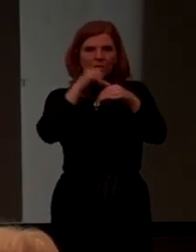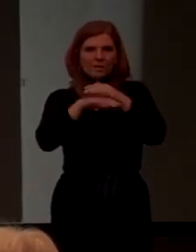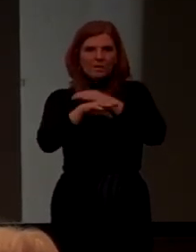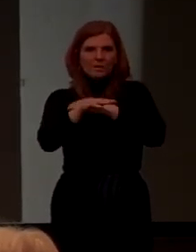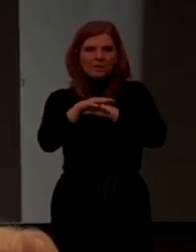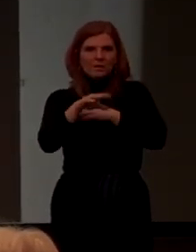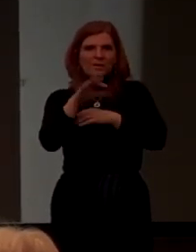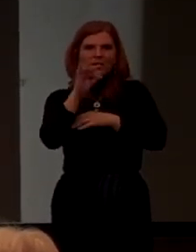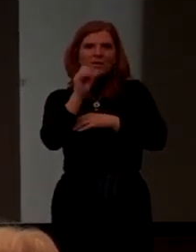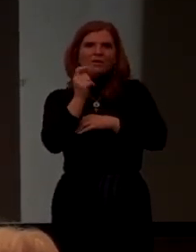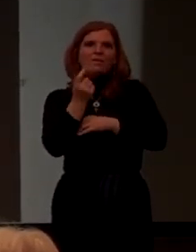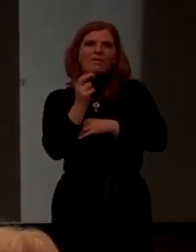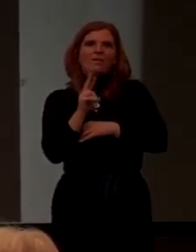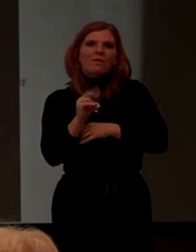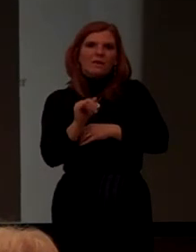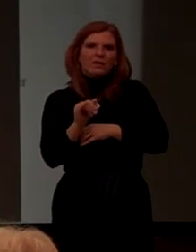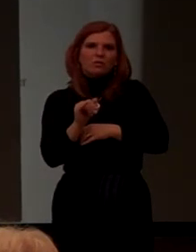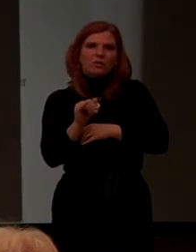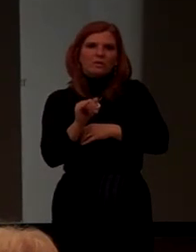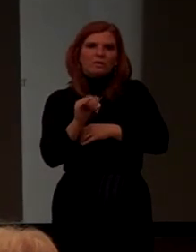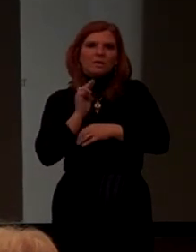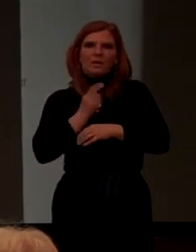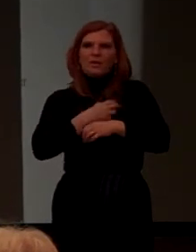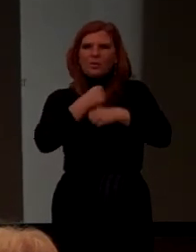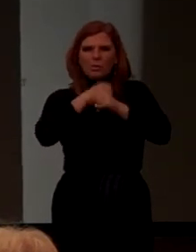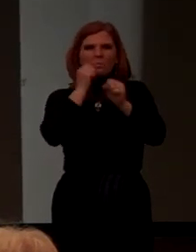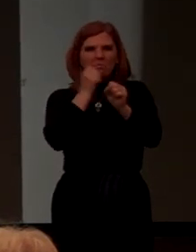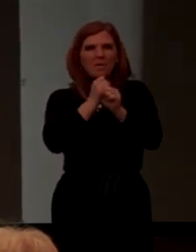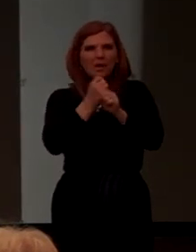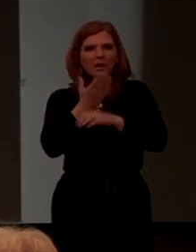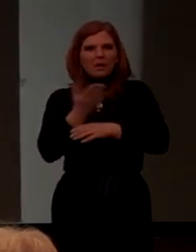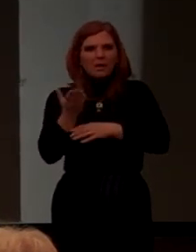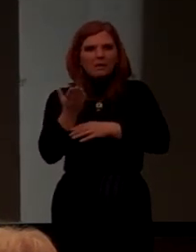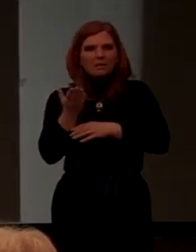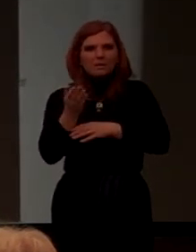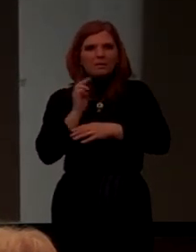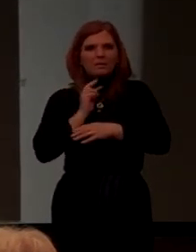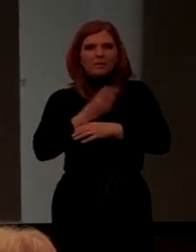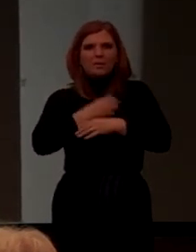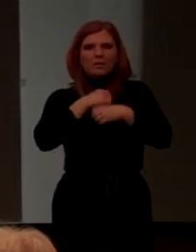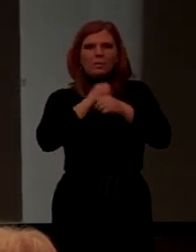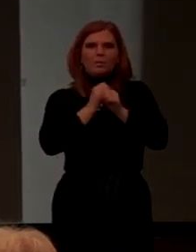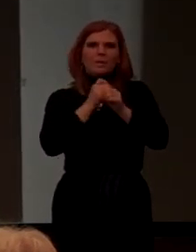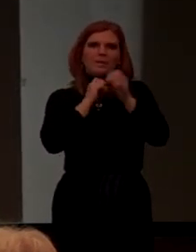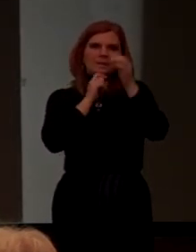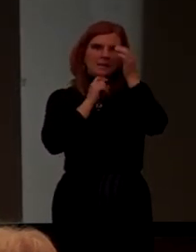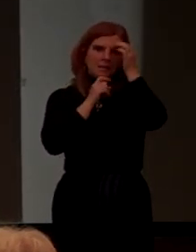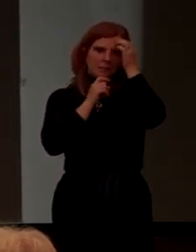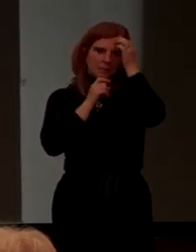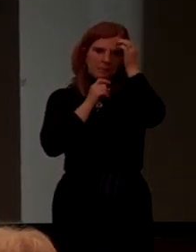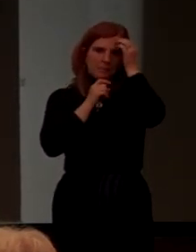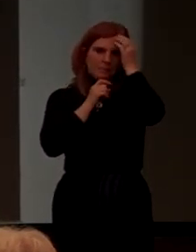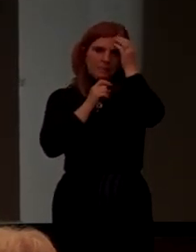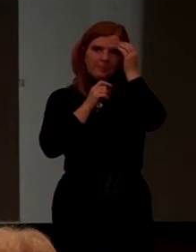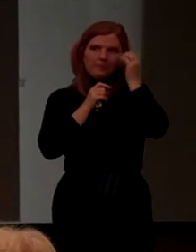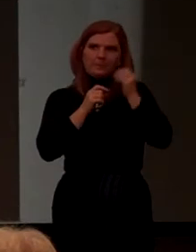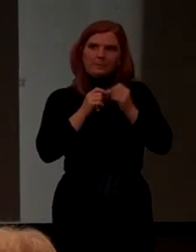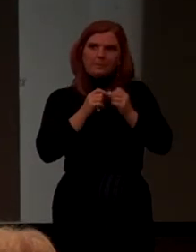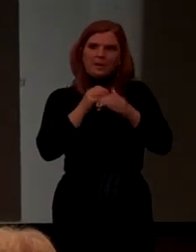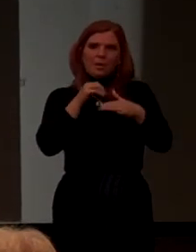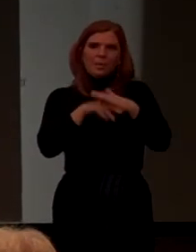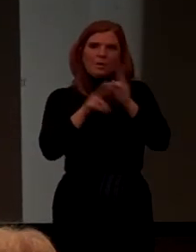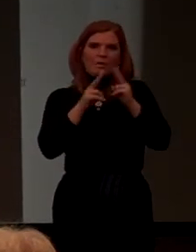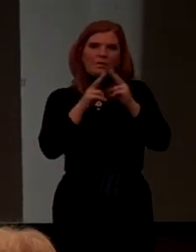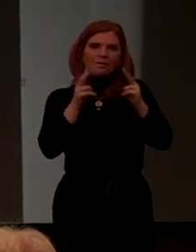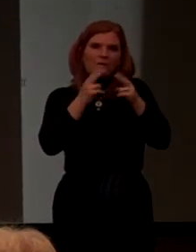factories. We made things. We made steel. Well, in